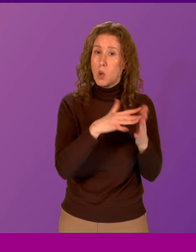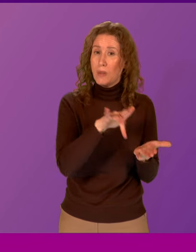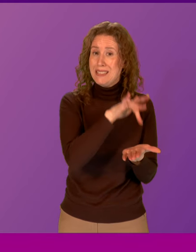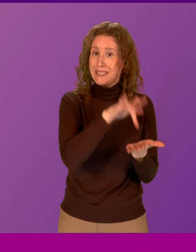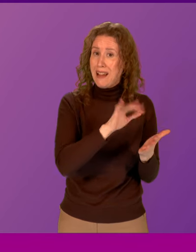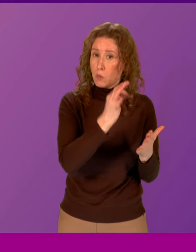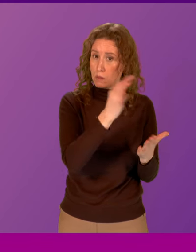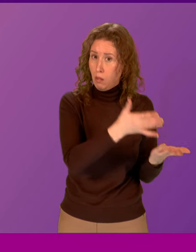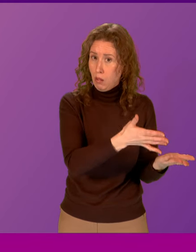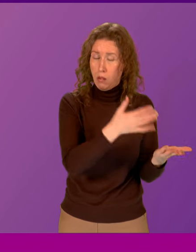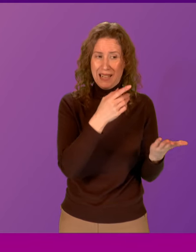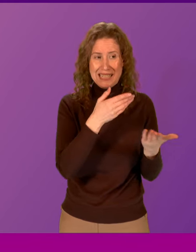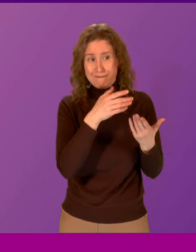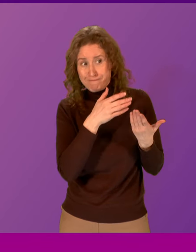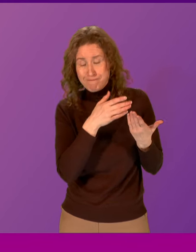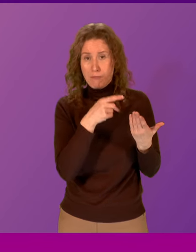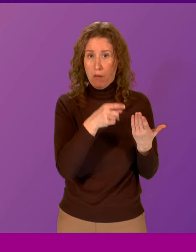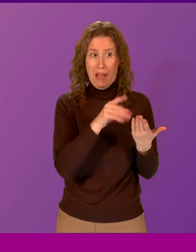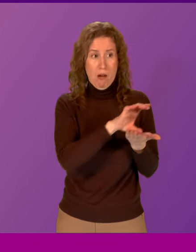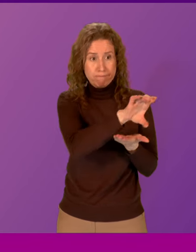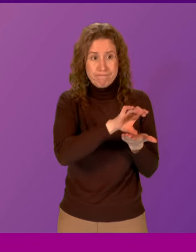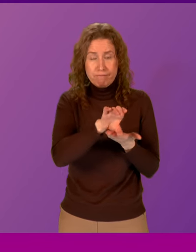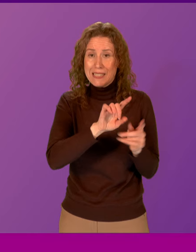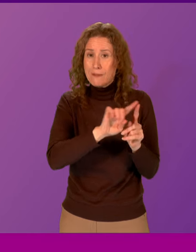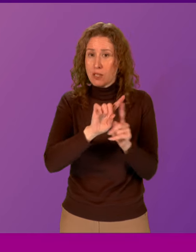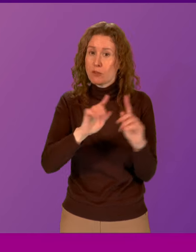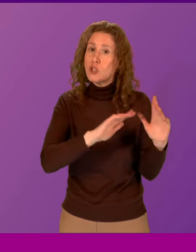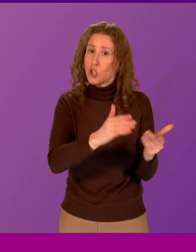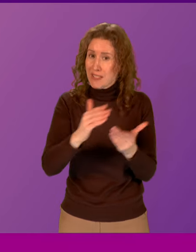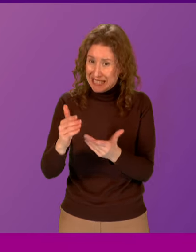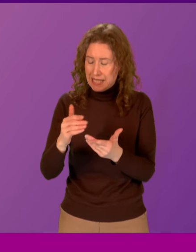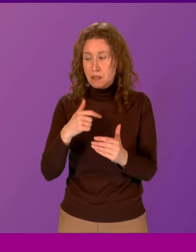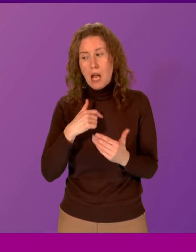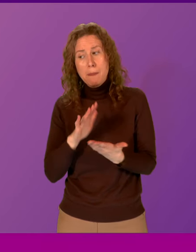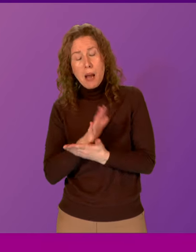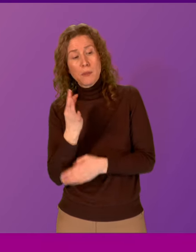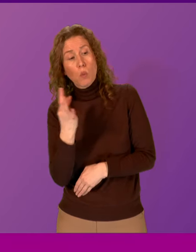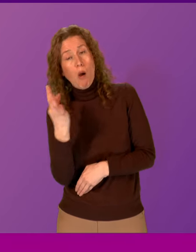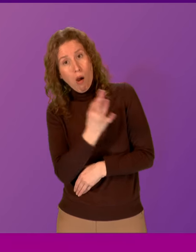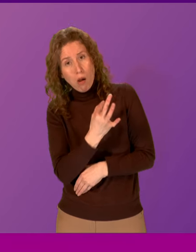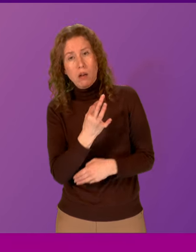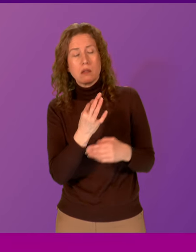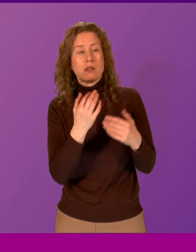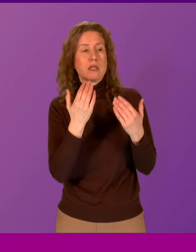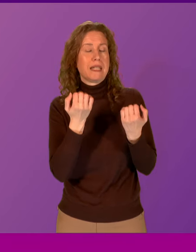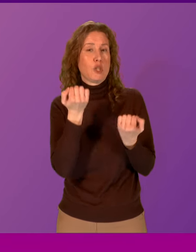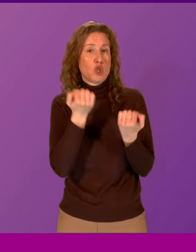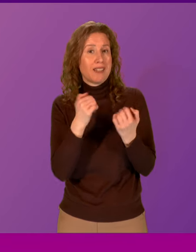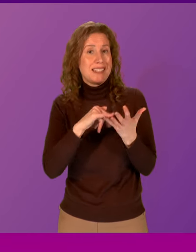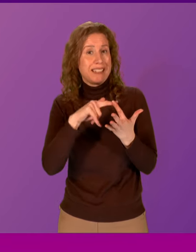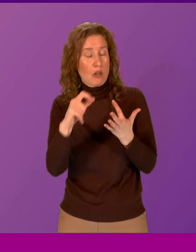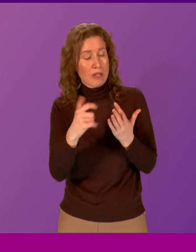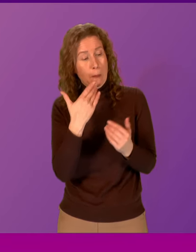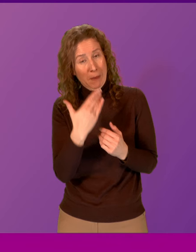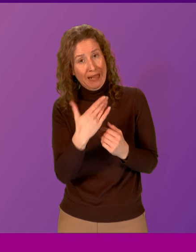to the services that they're able to fund. I am more than happy, of course, to ask the Justice Secretary to